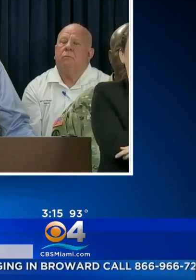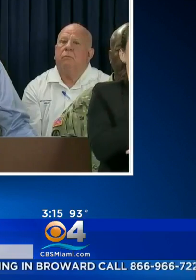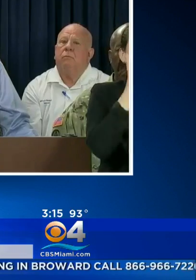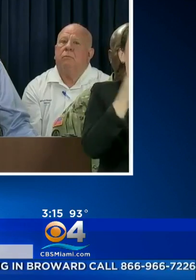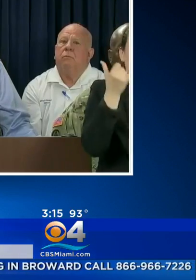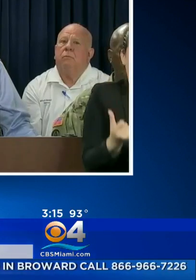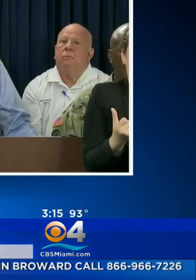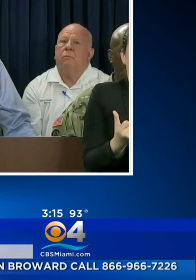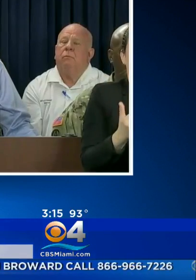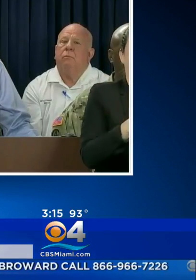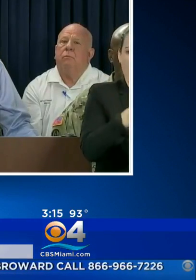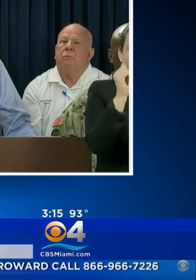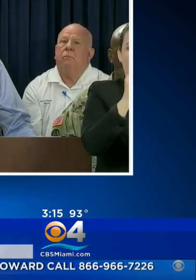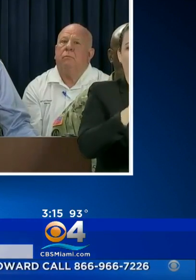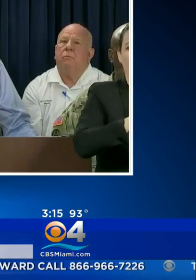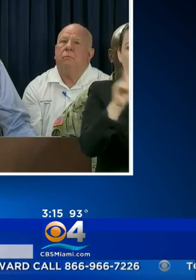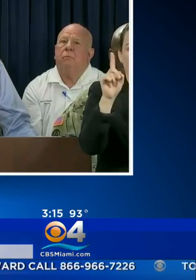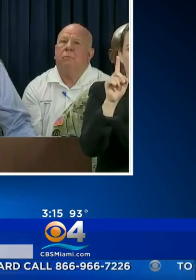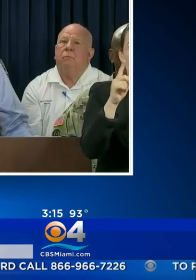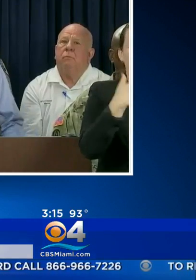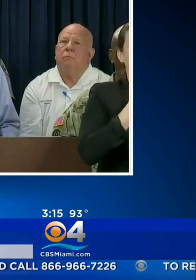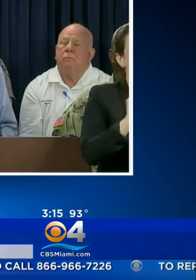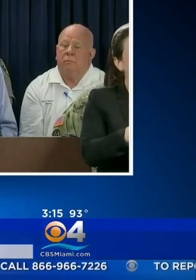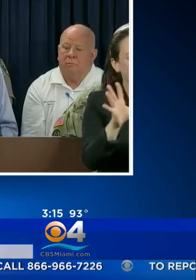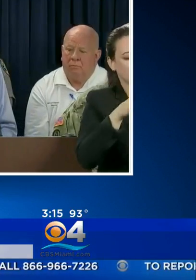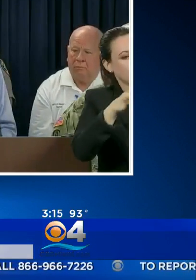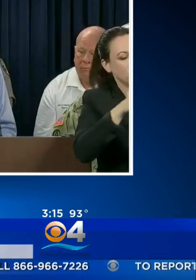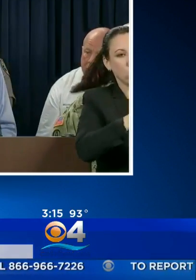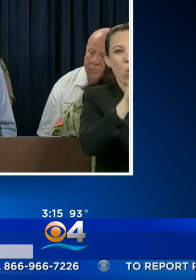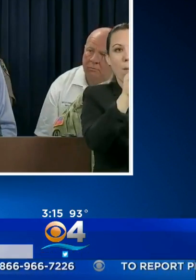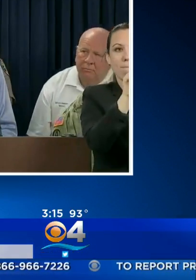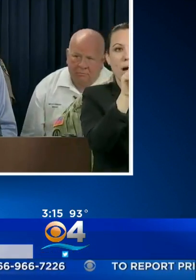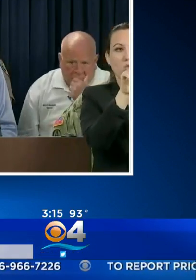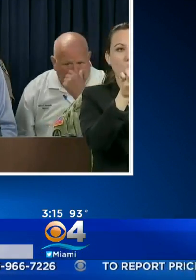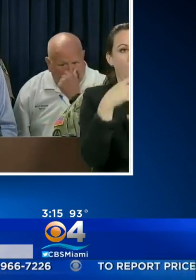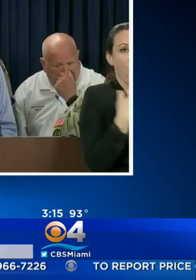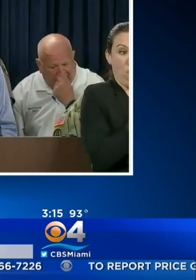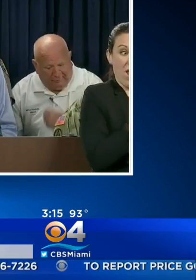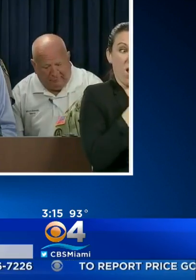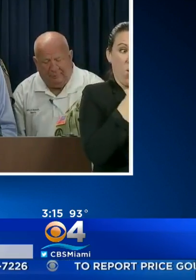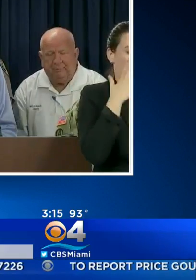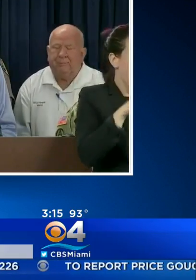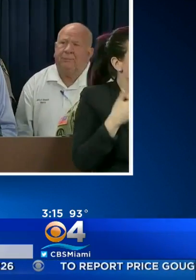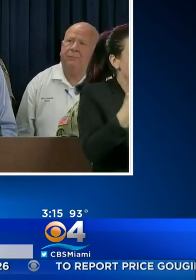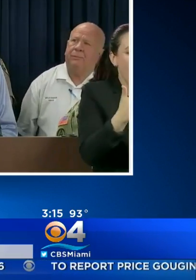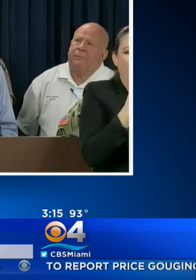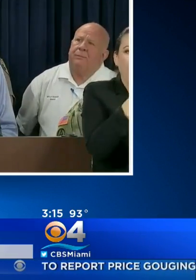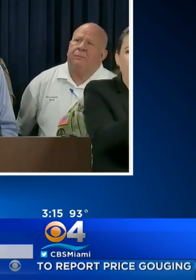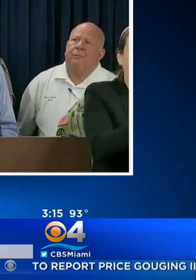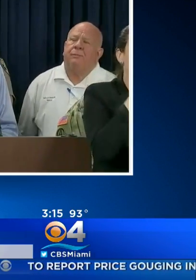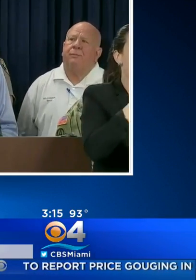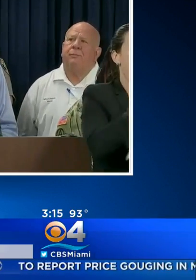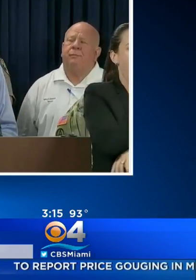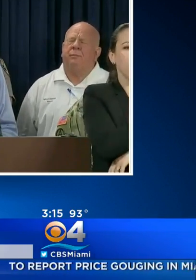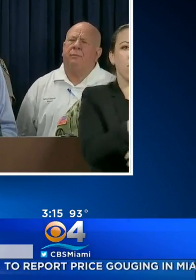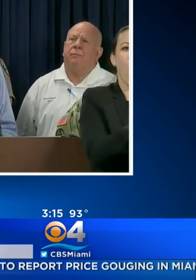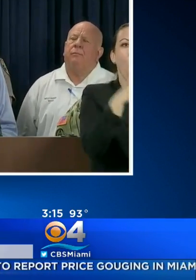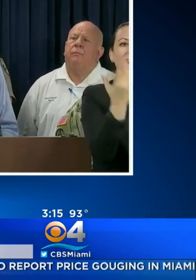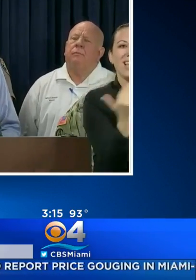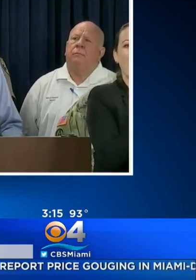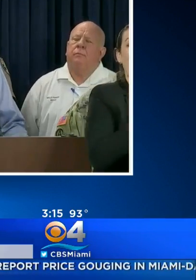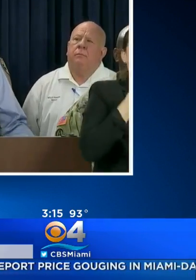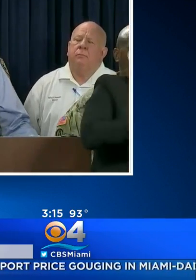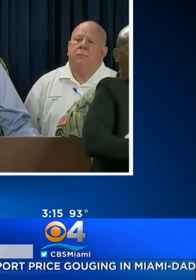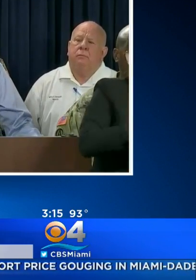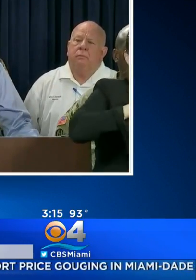TODAY. I HAVE BEEN VERY CLEAR WITH MONROE COUNTY THAT THE STATE WILL PROVIDE WHATEVER RESOURCES ARE NECESSARY TO GET THE HOSPITALS BACK OPEN QUICKLY FOLLOWING THE STORM.